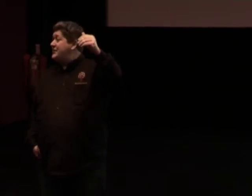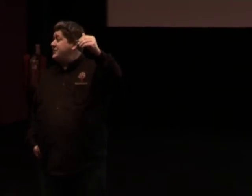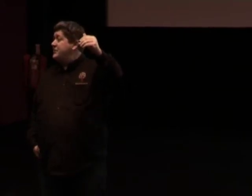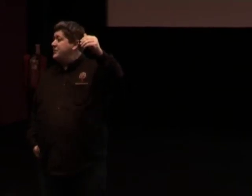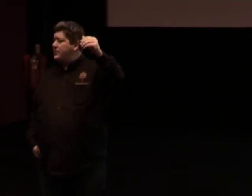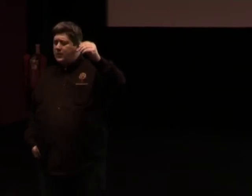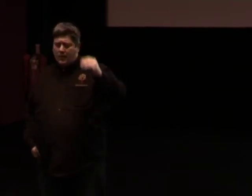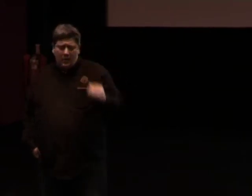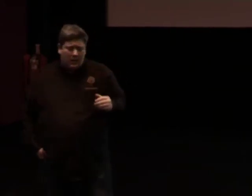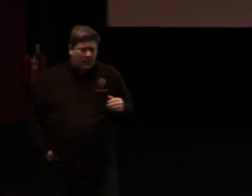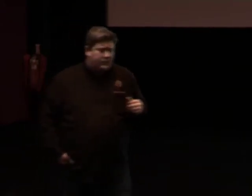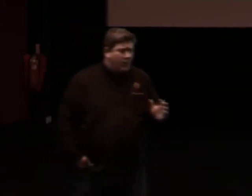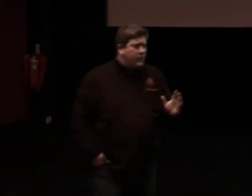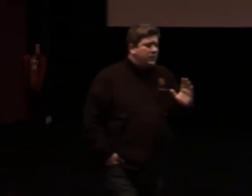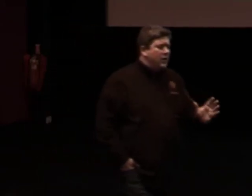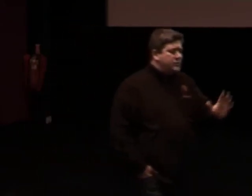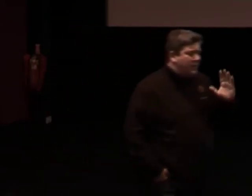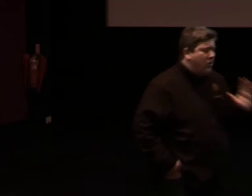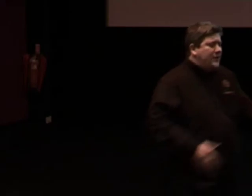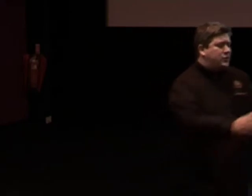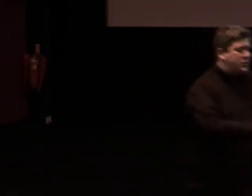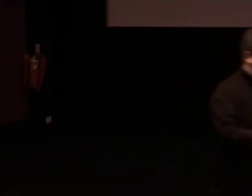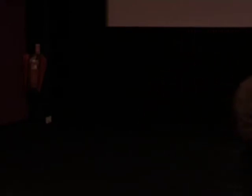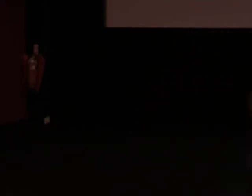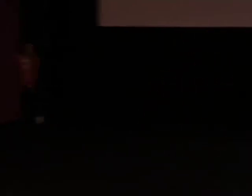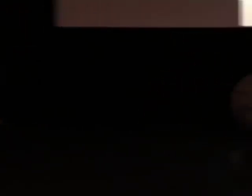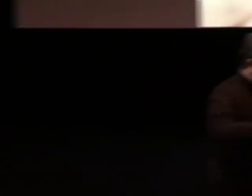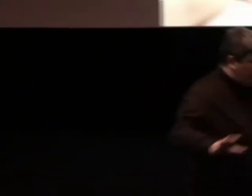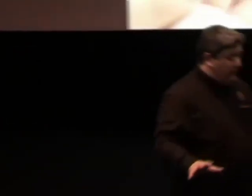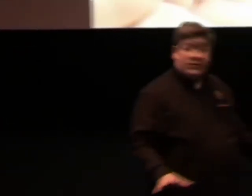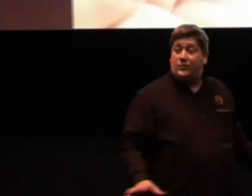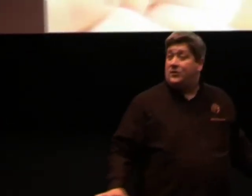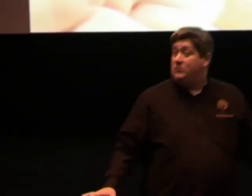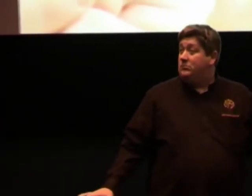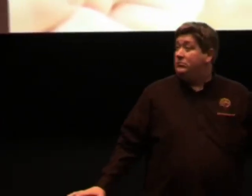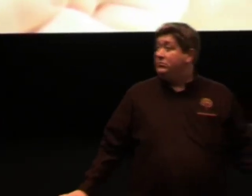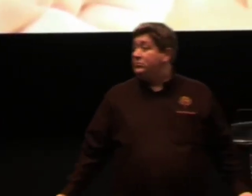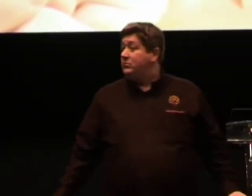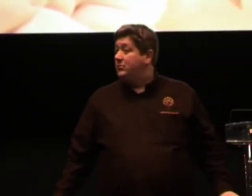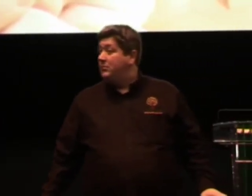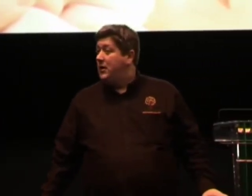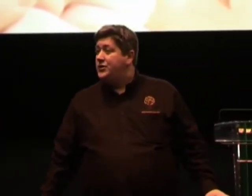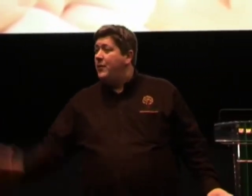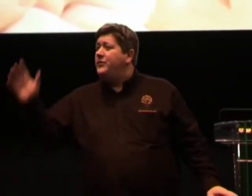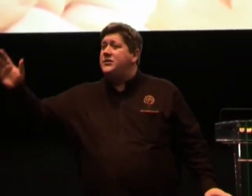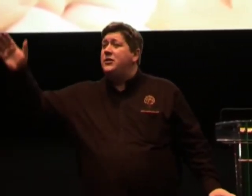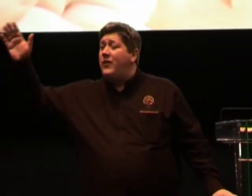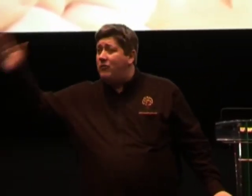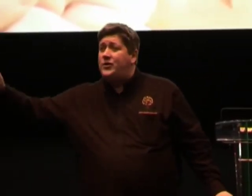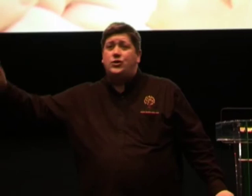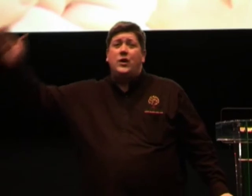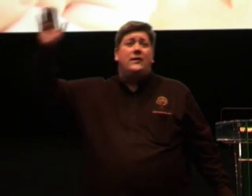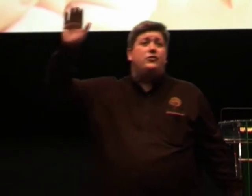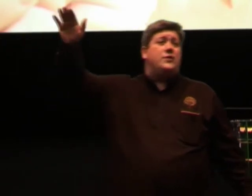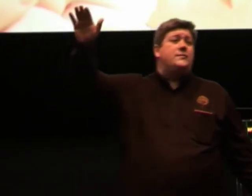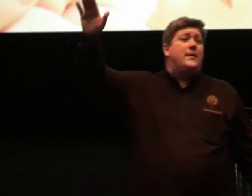you success. Someone who knows they're righteous is useful in every situation. Someone who doesn't know